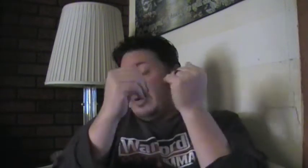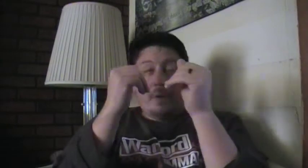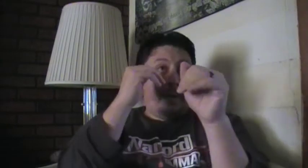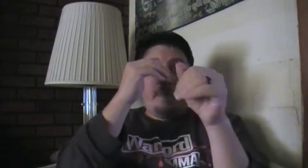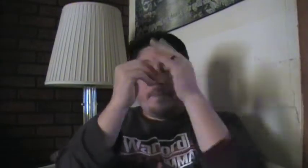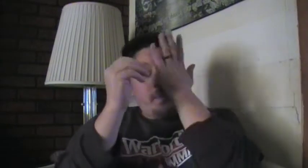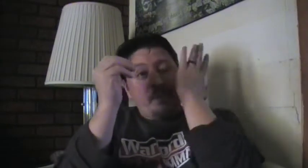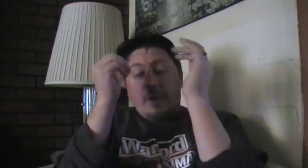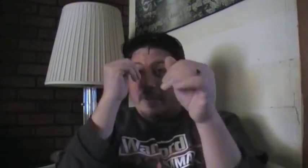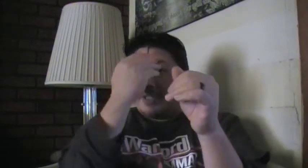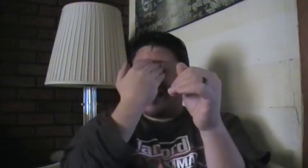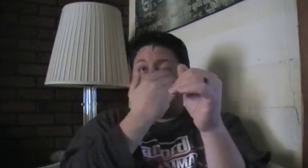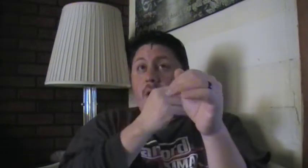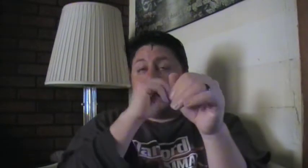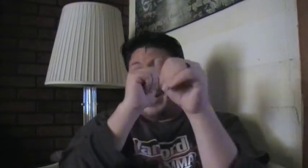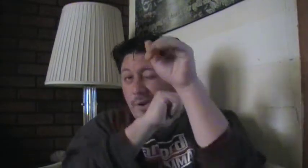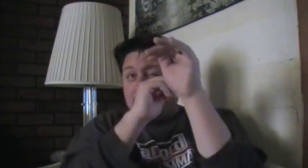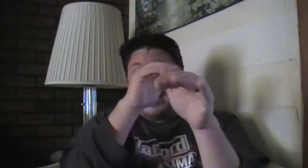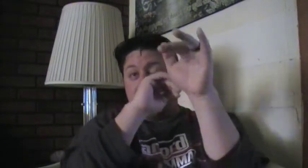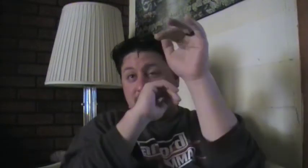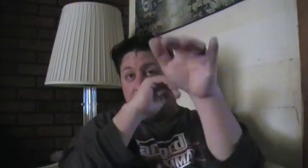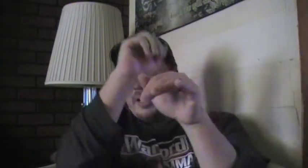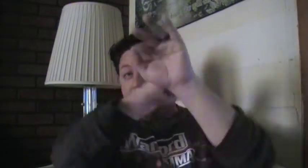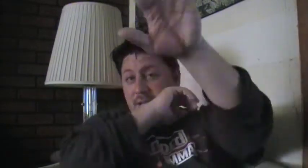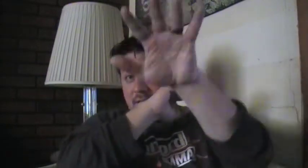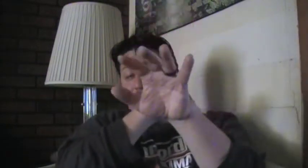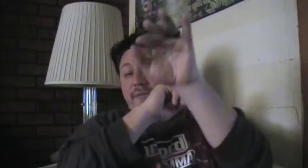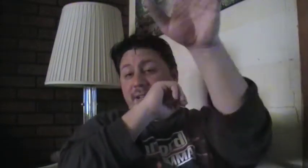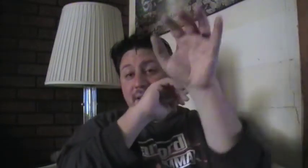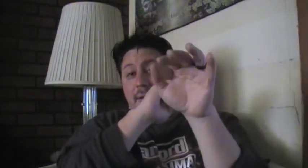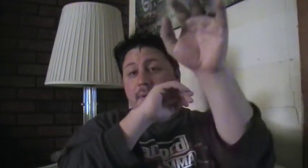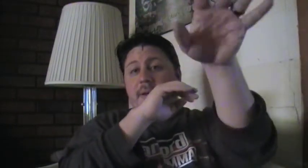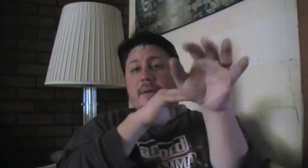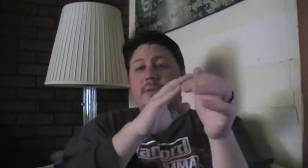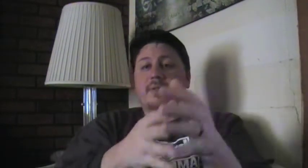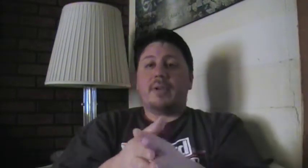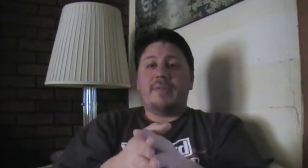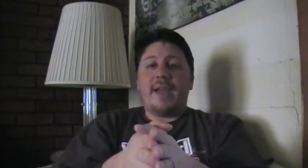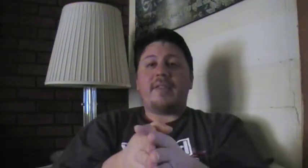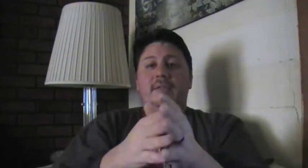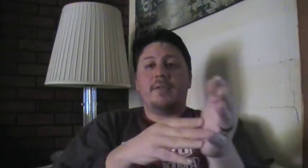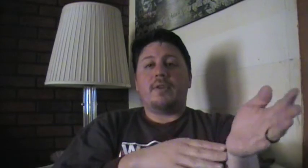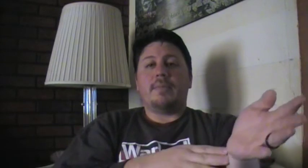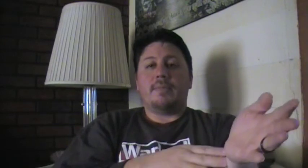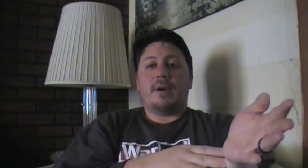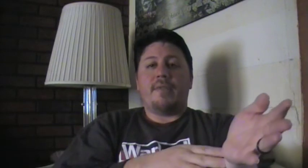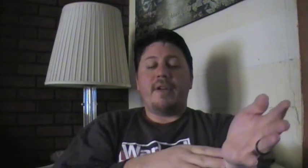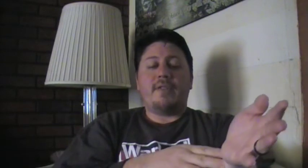oh. And it's watering like crazy and it's affecting them to be able to advance and do something offensive.